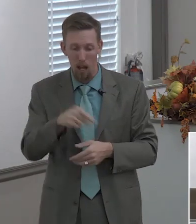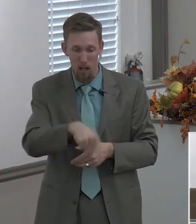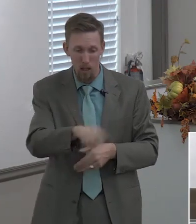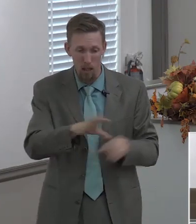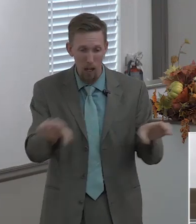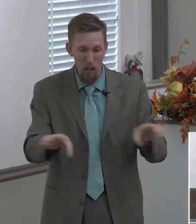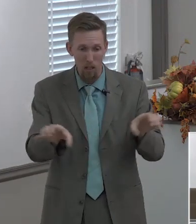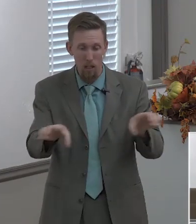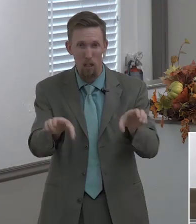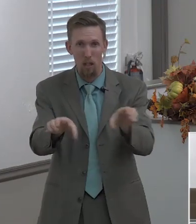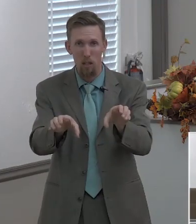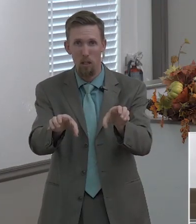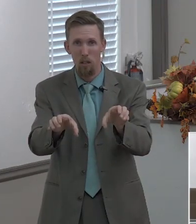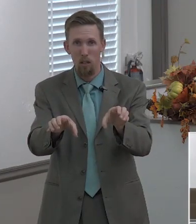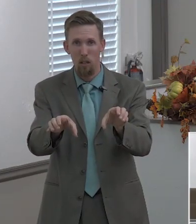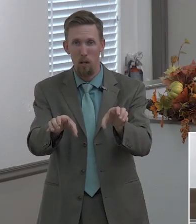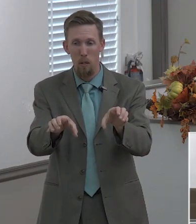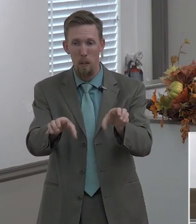and this they did